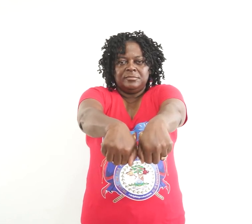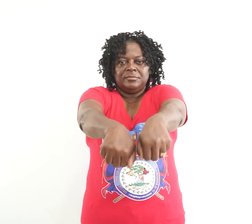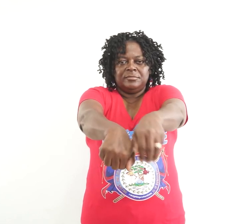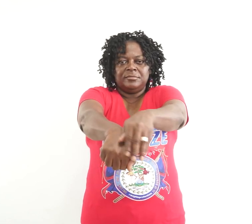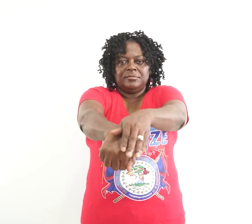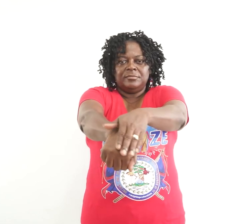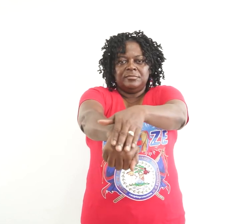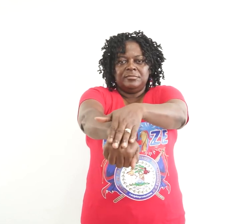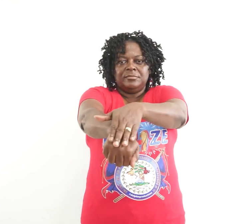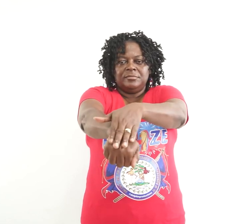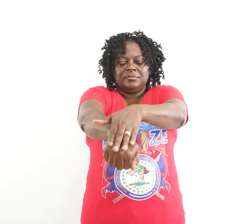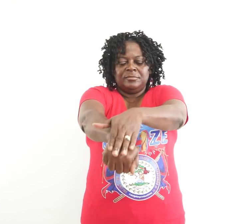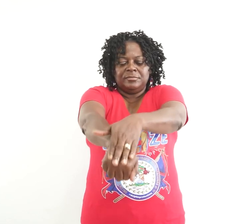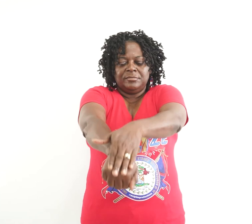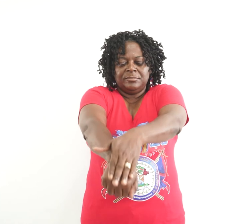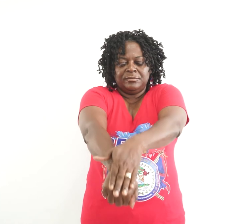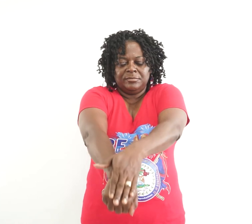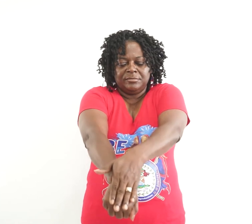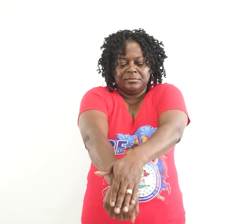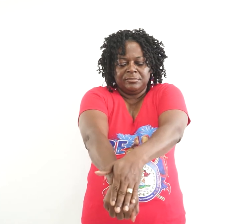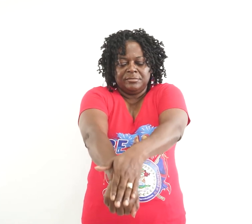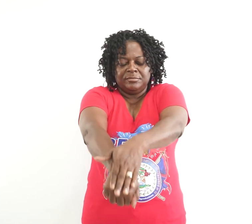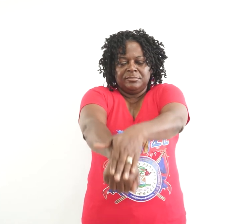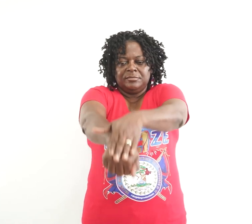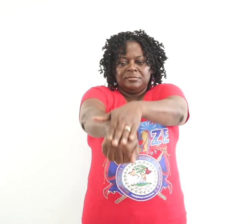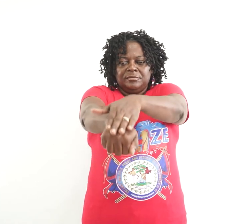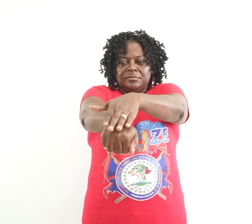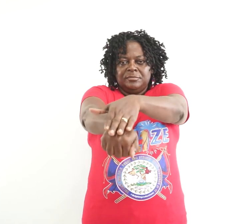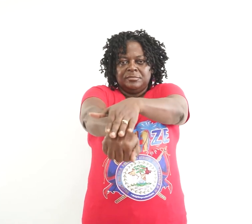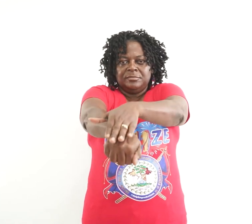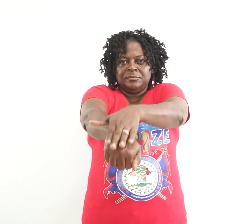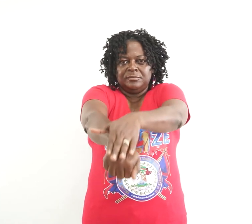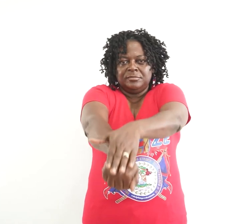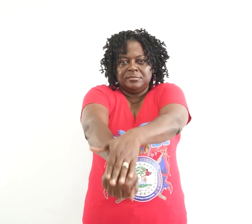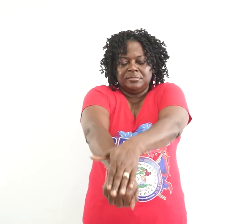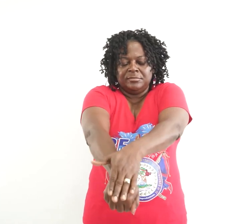On back of hand. On the opposite hand.